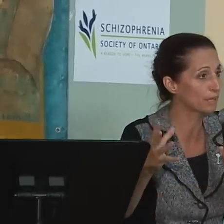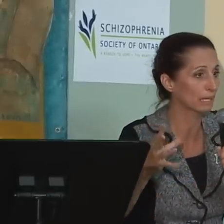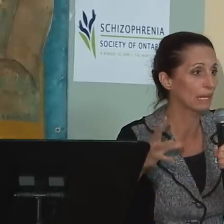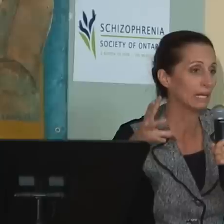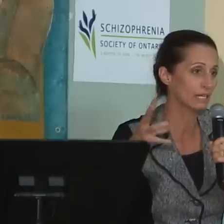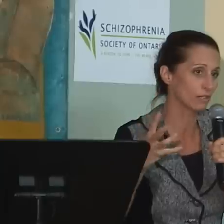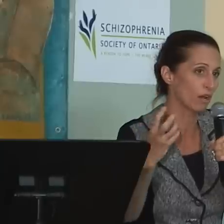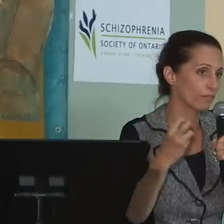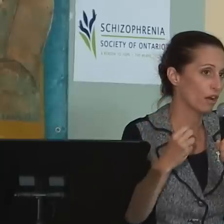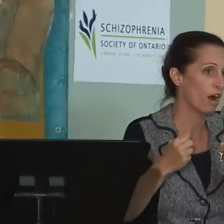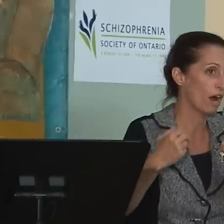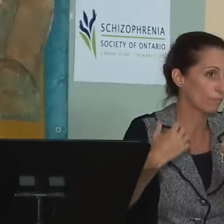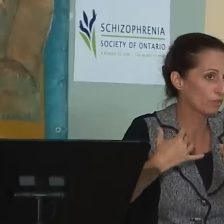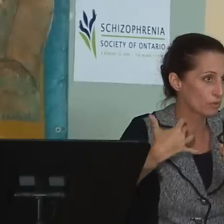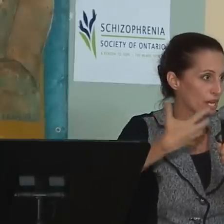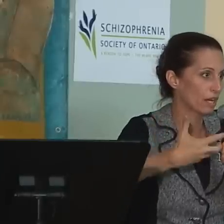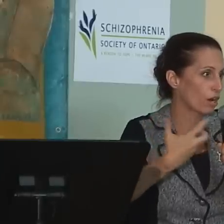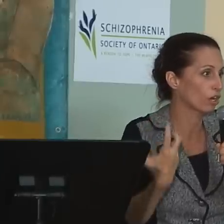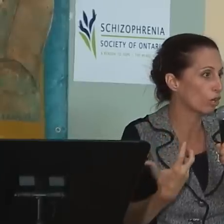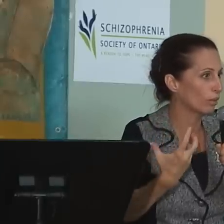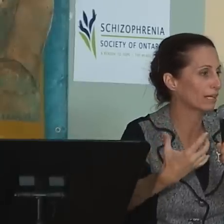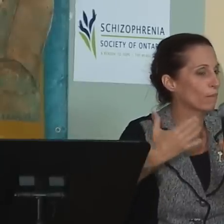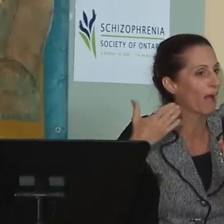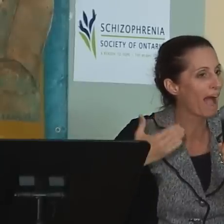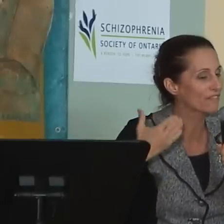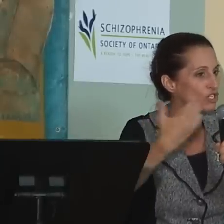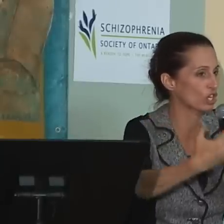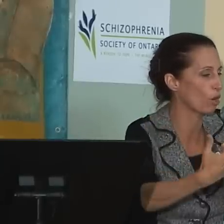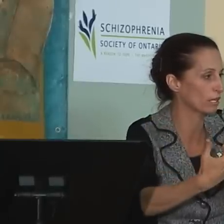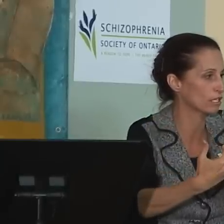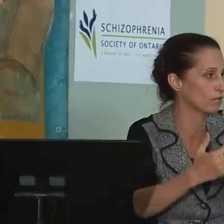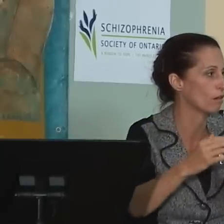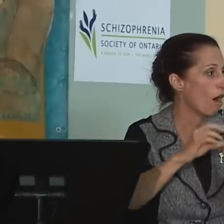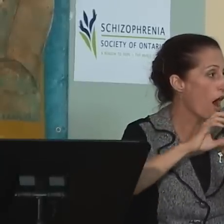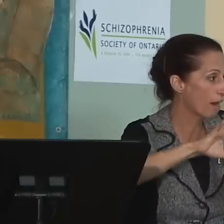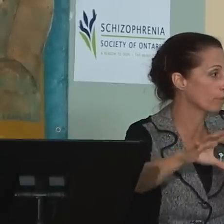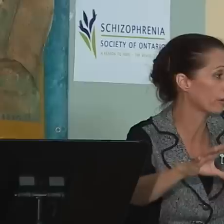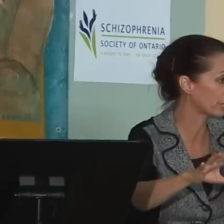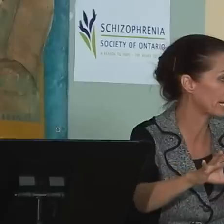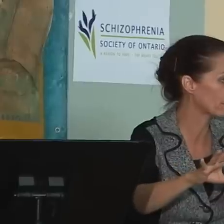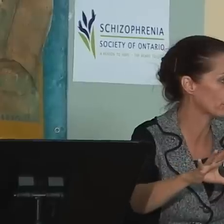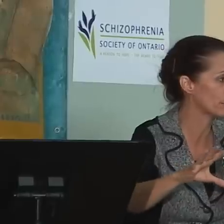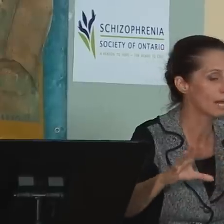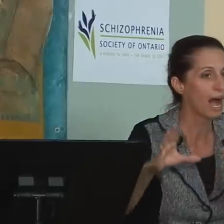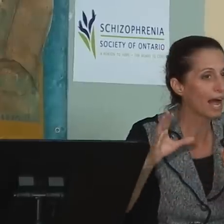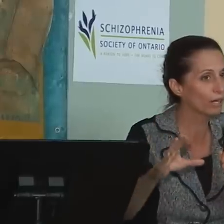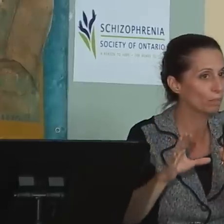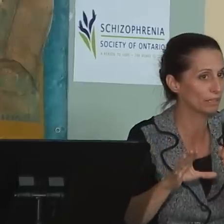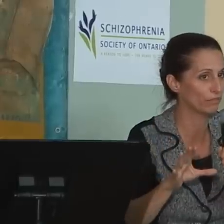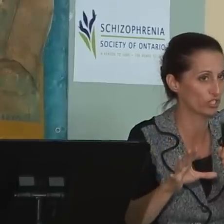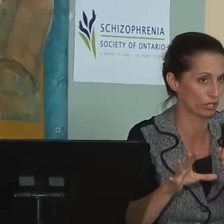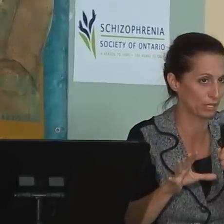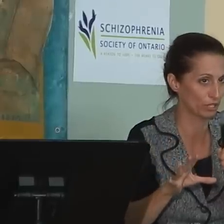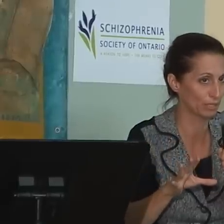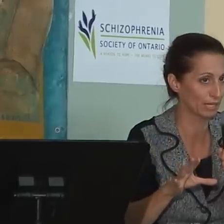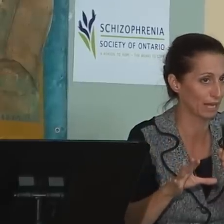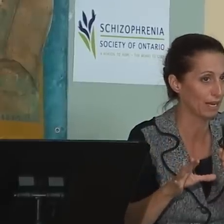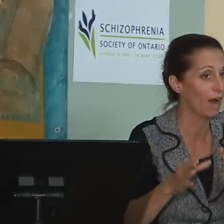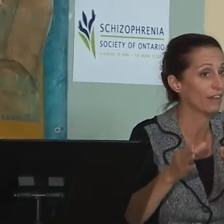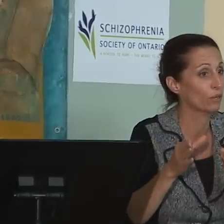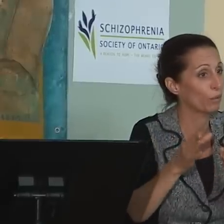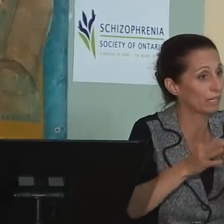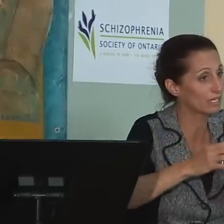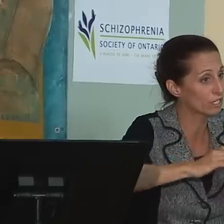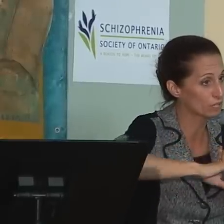what's happening is a lot of those that are knowing who are having to go into high priority neighborhoods. I don't believe we should be doing